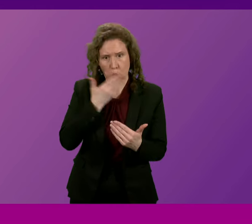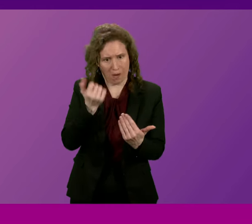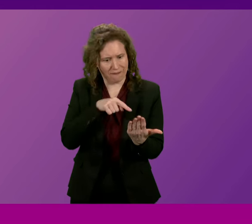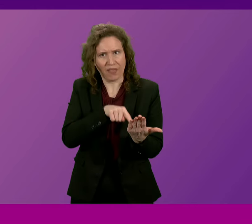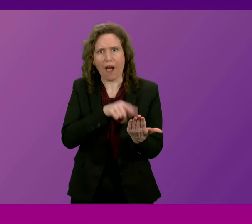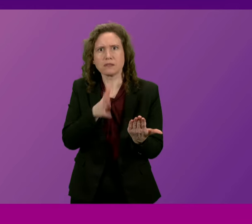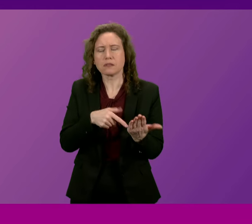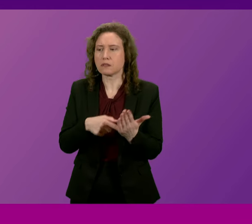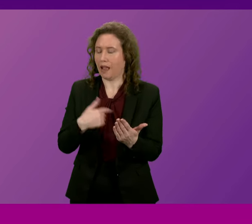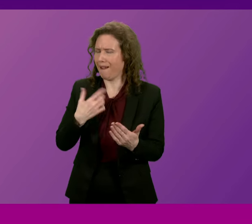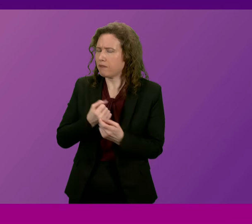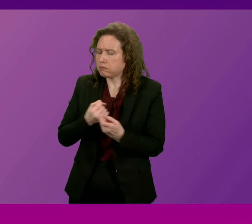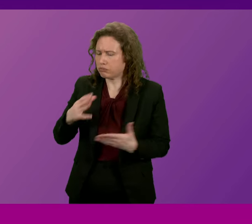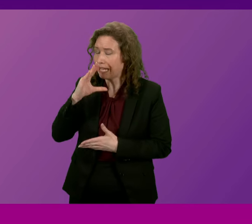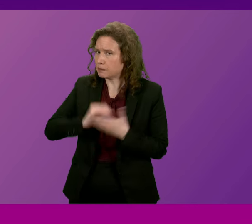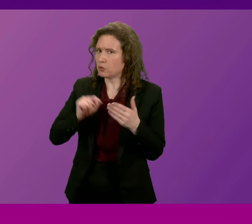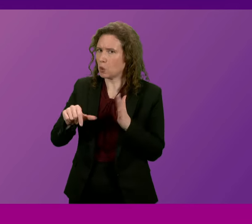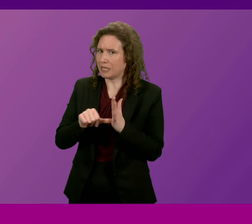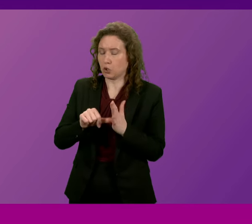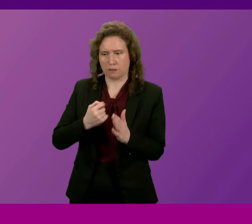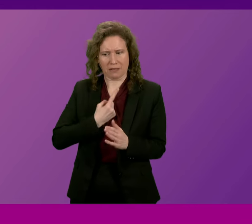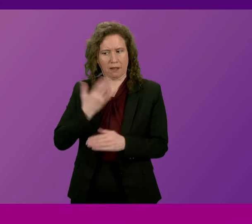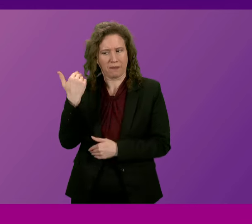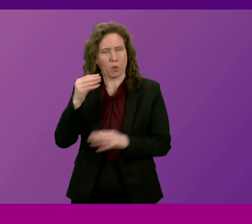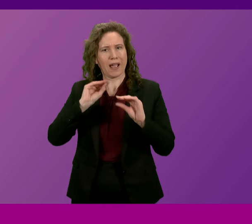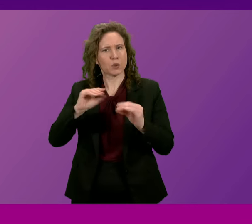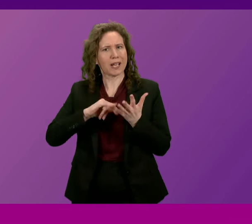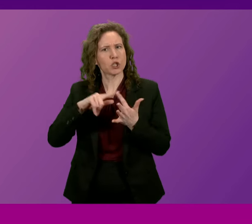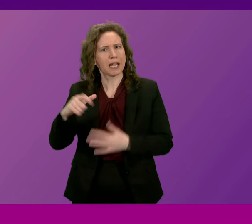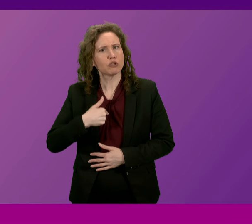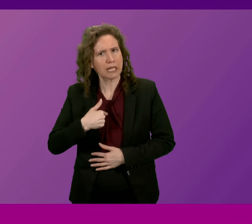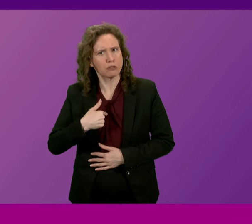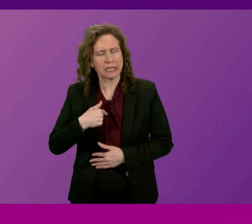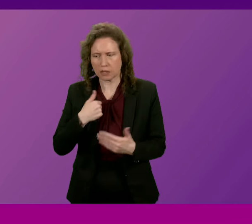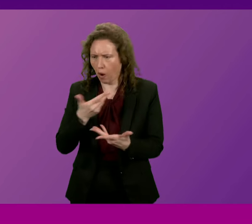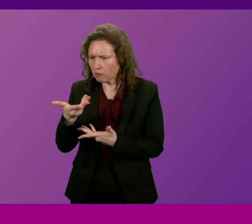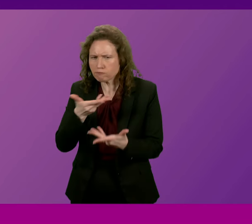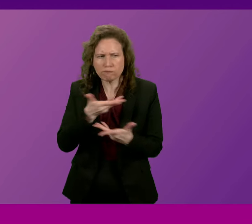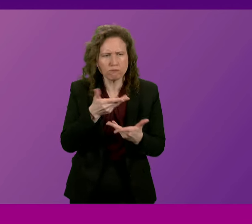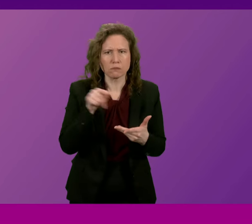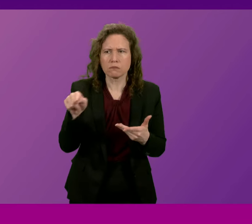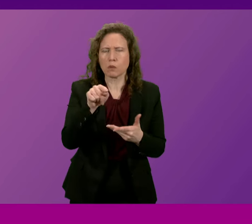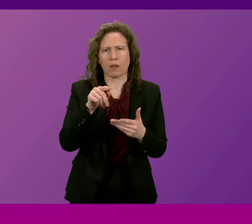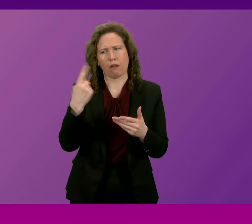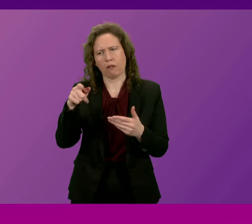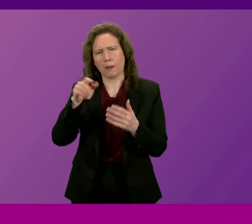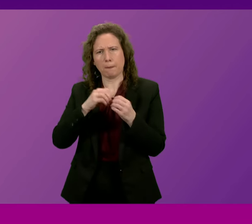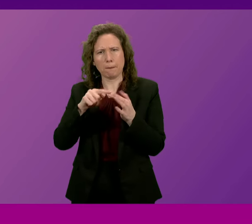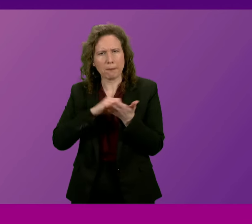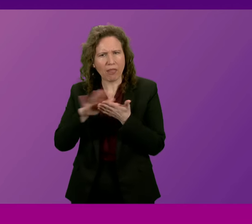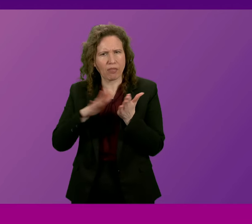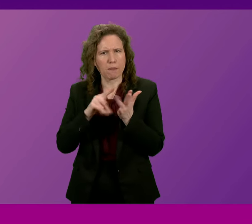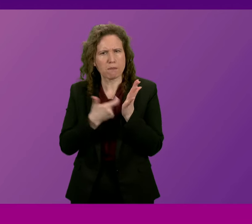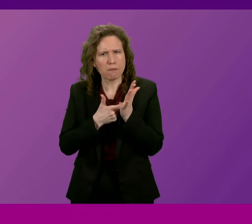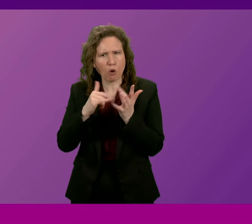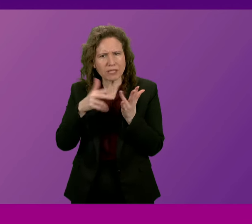I have extensive experience of these issues from my years as Education Secretary where I engaged with Beth Morrison and also with one of my own